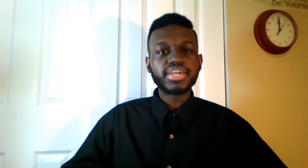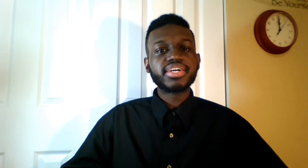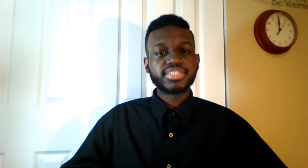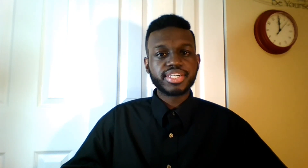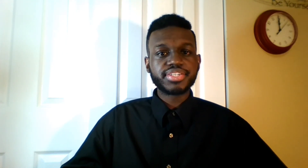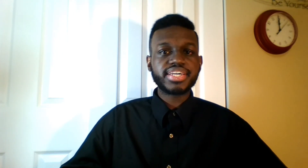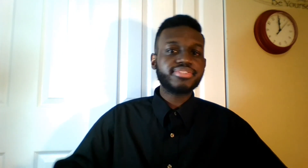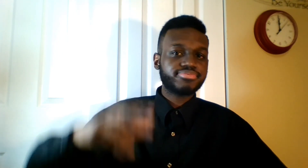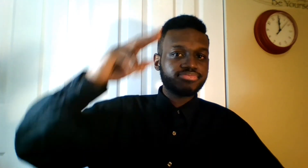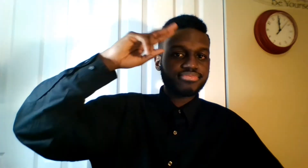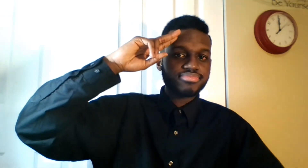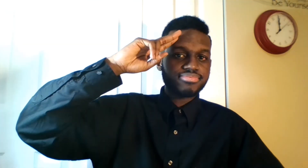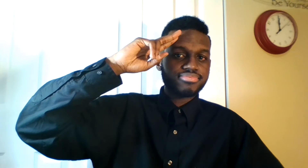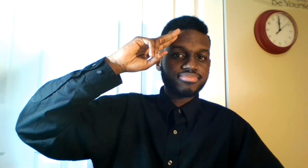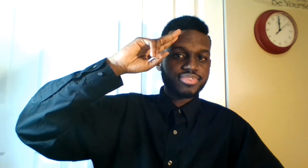Till then, ciao.